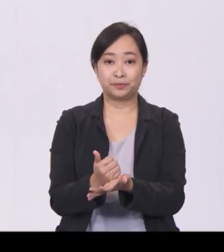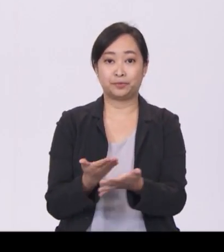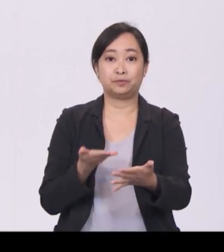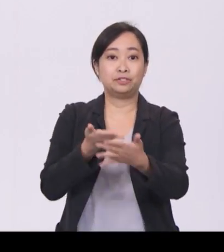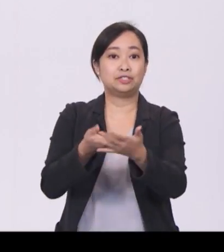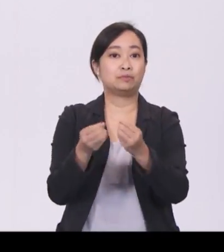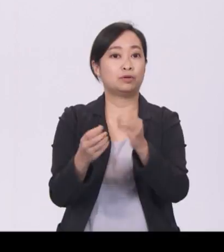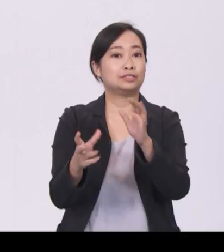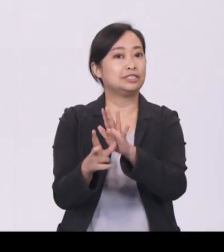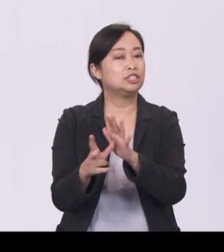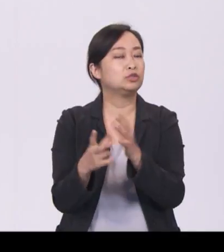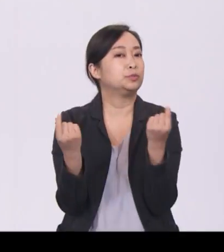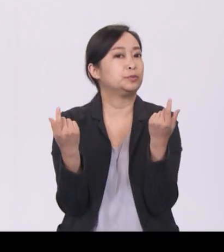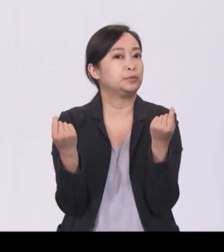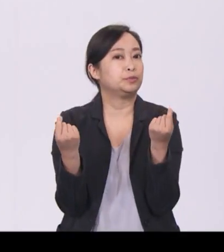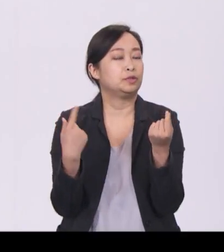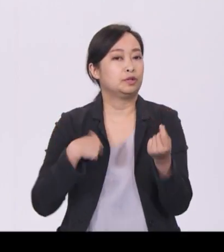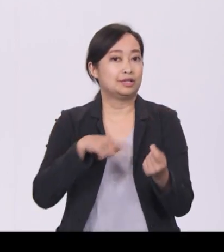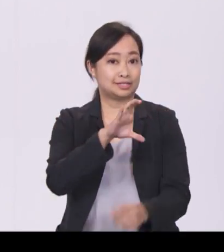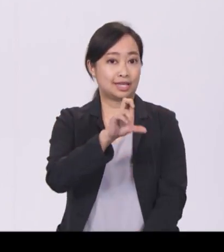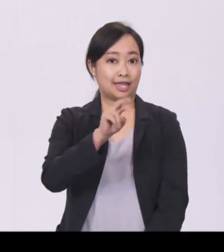CNS nationwide by 2020.